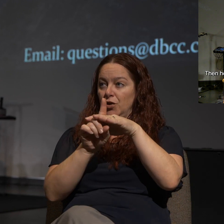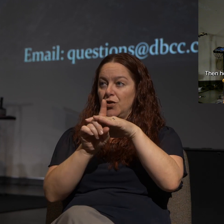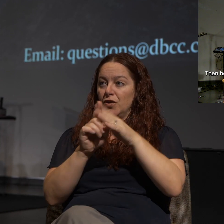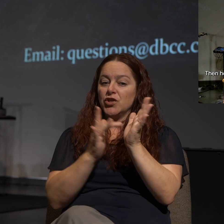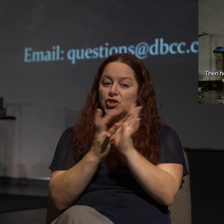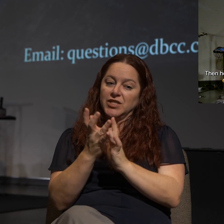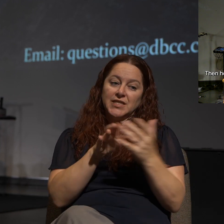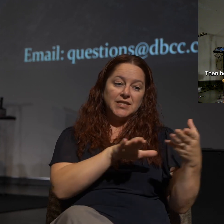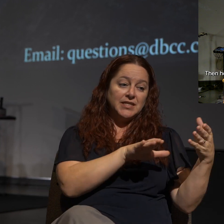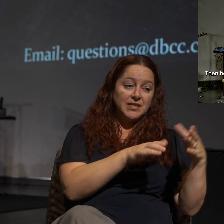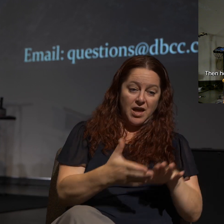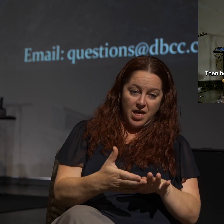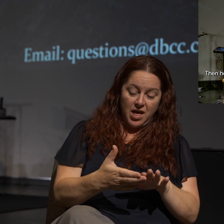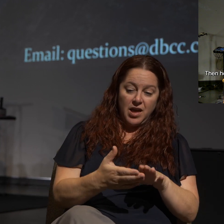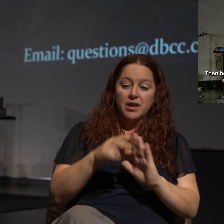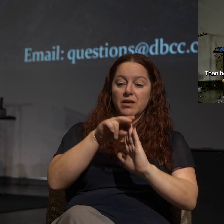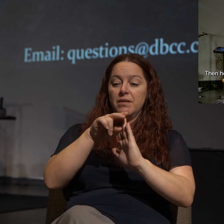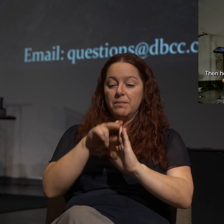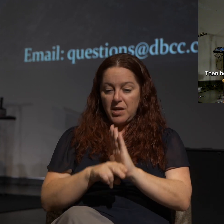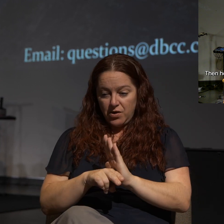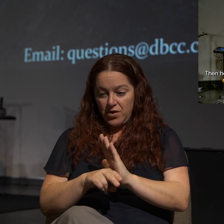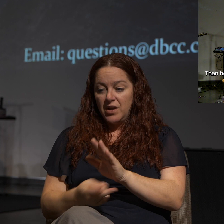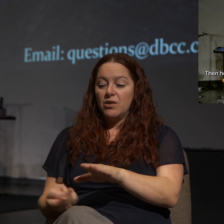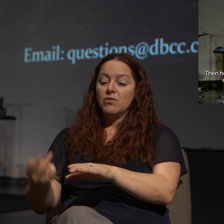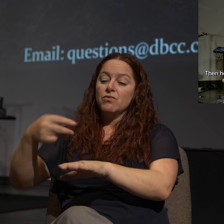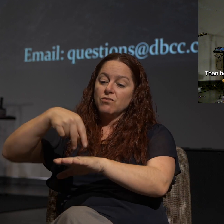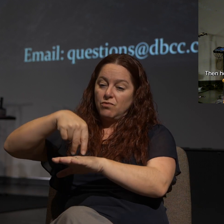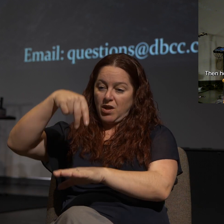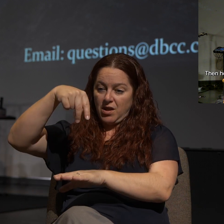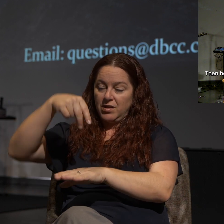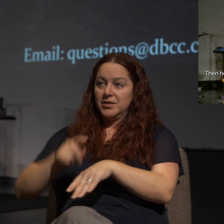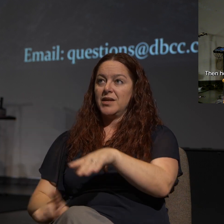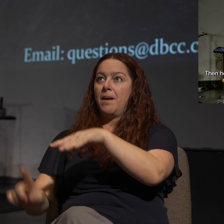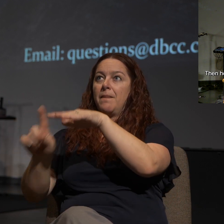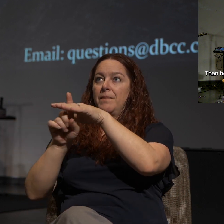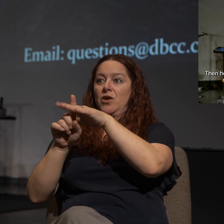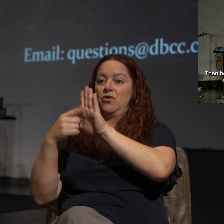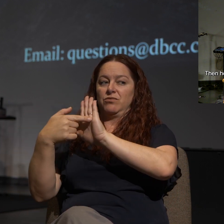Jesus died, buried, raised, appeared.